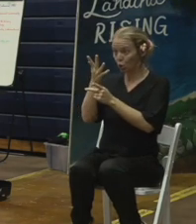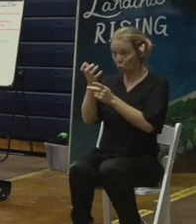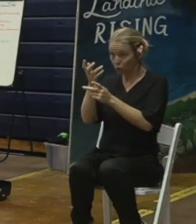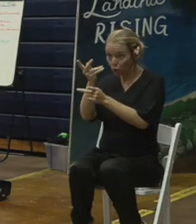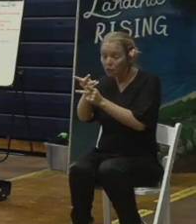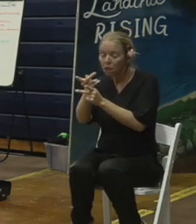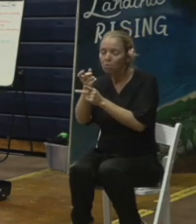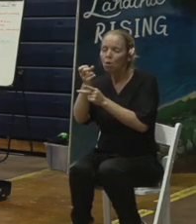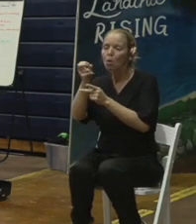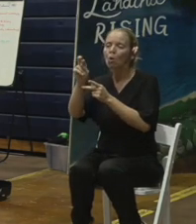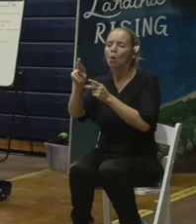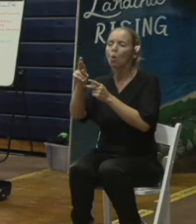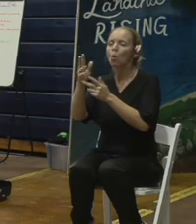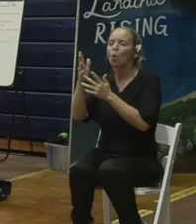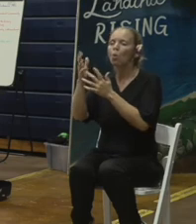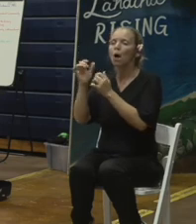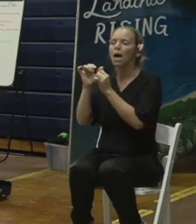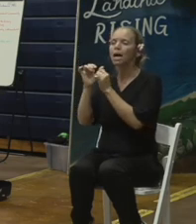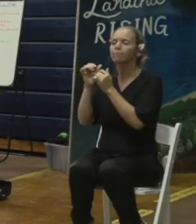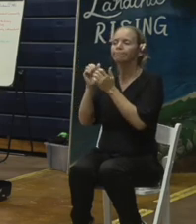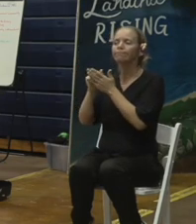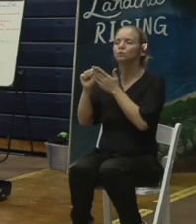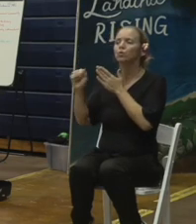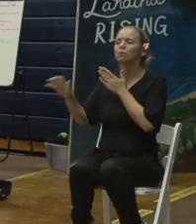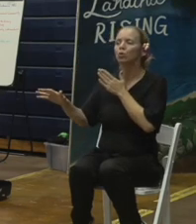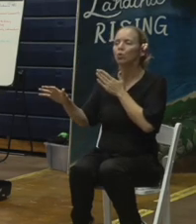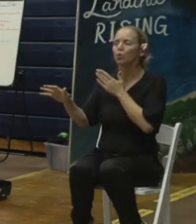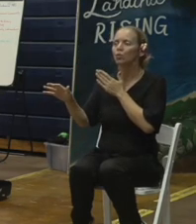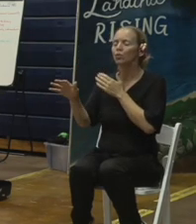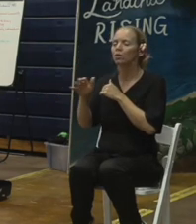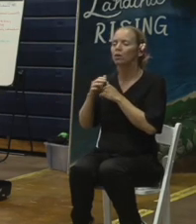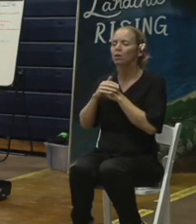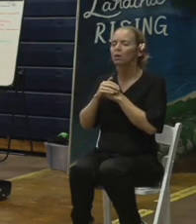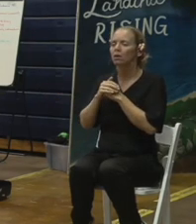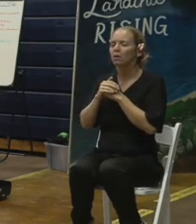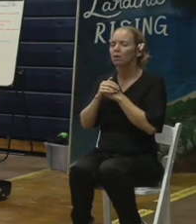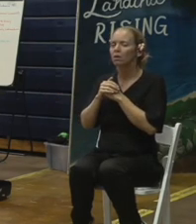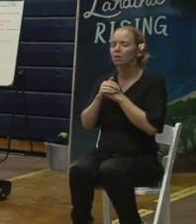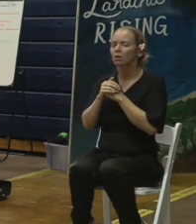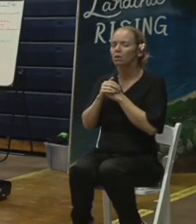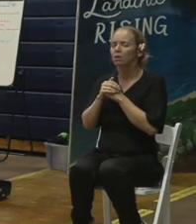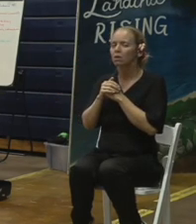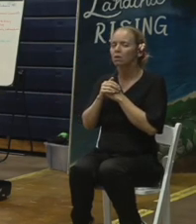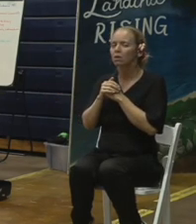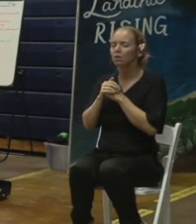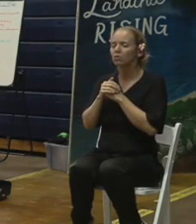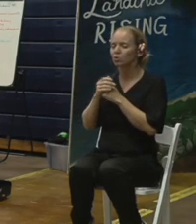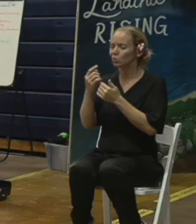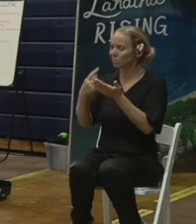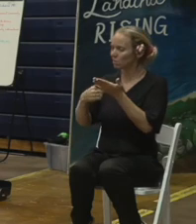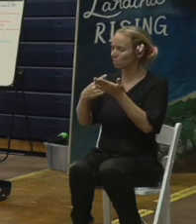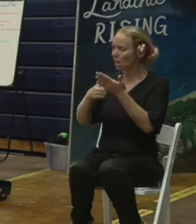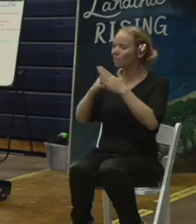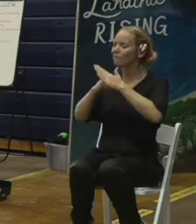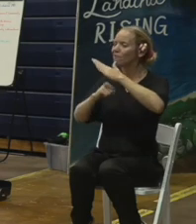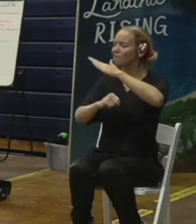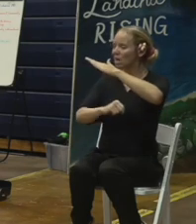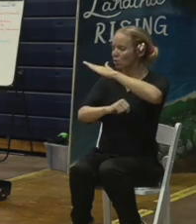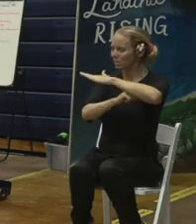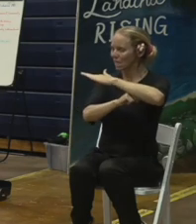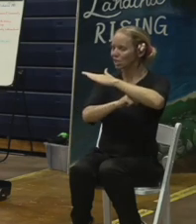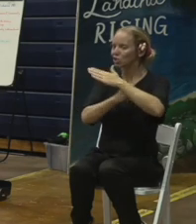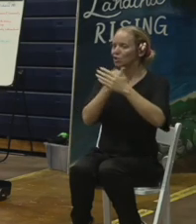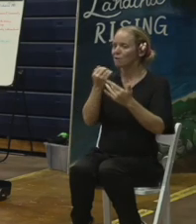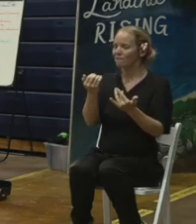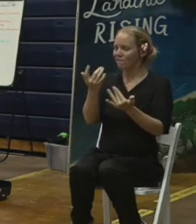Typically, so if a retaining wall is within the ash footprint, so it was compromised by that fire